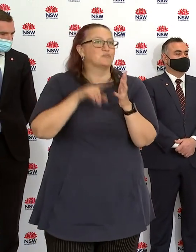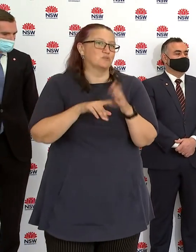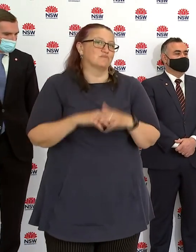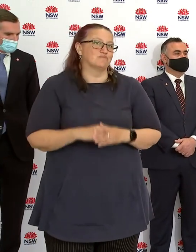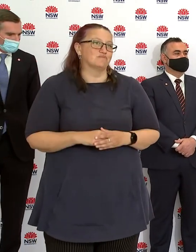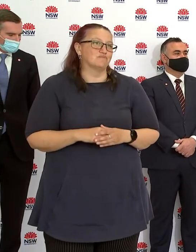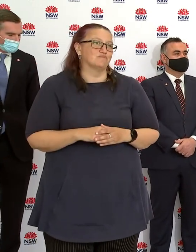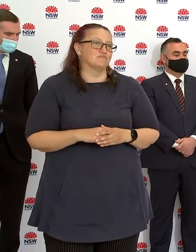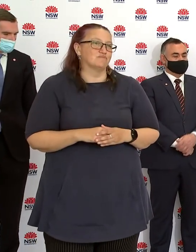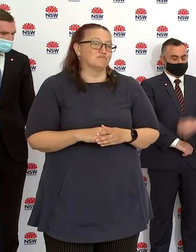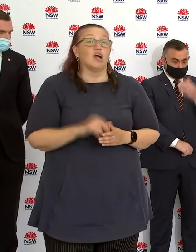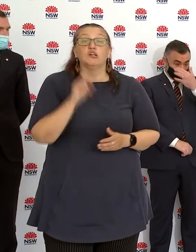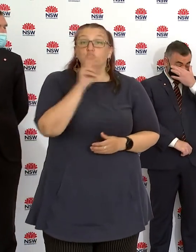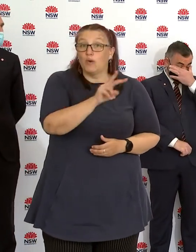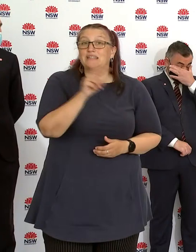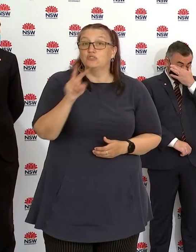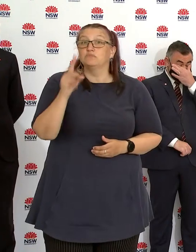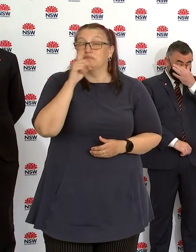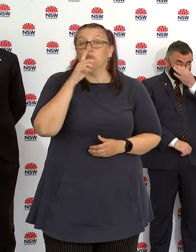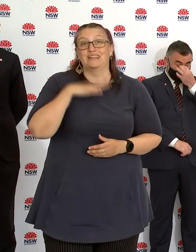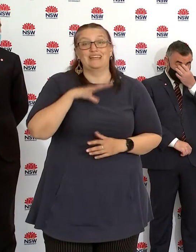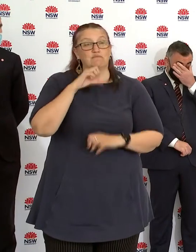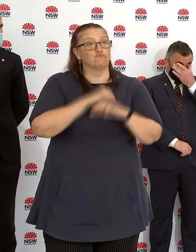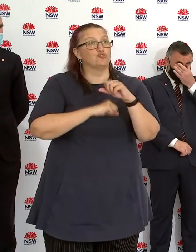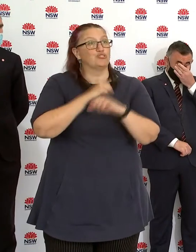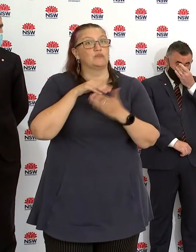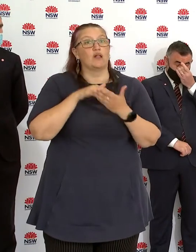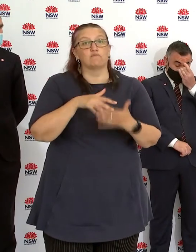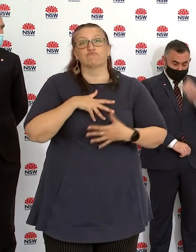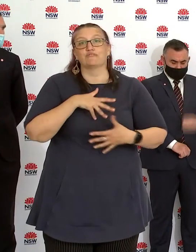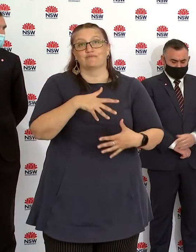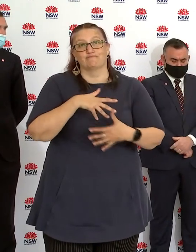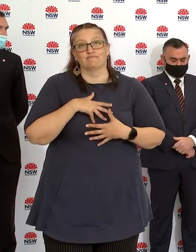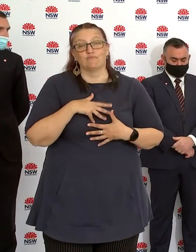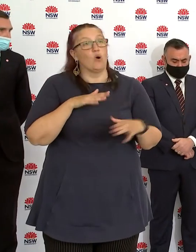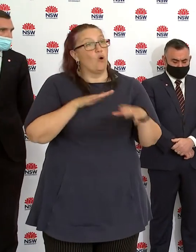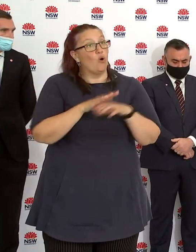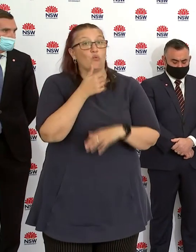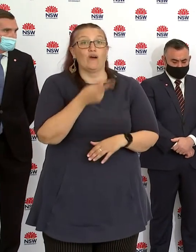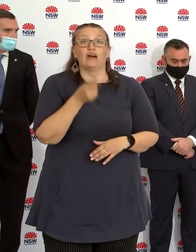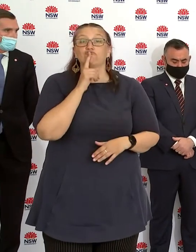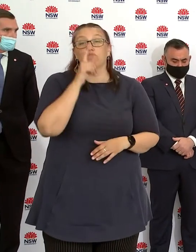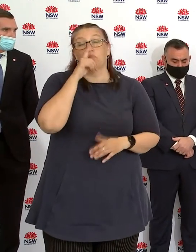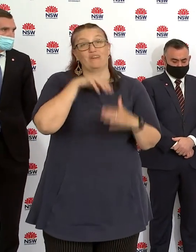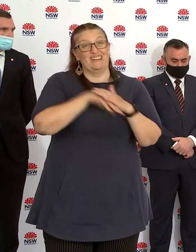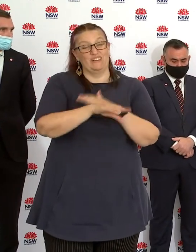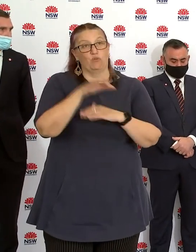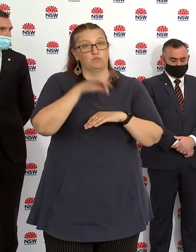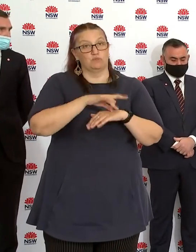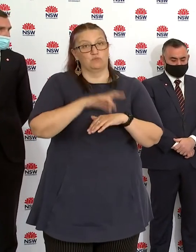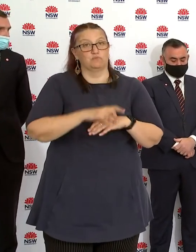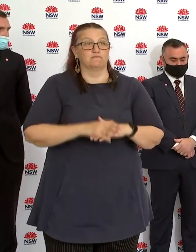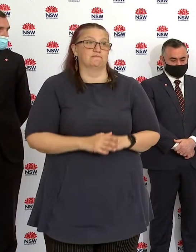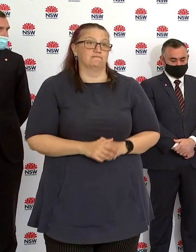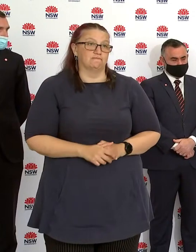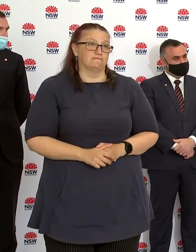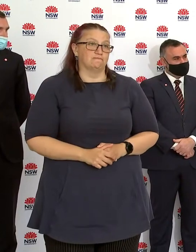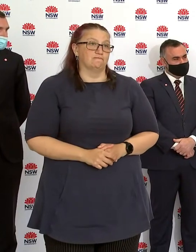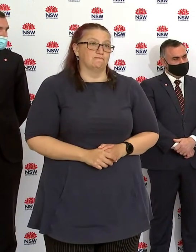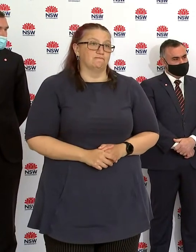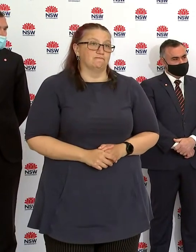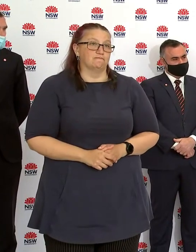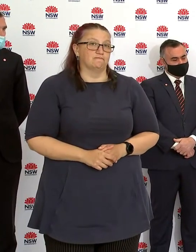of whom require ventilation. As the Premier has said, we are confronting a situation where the two key